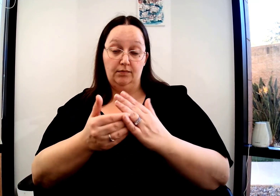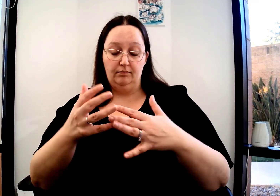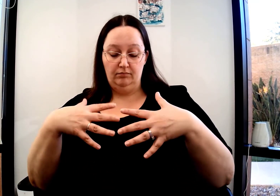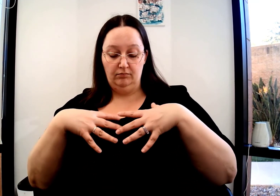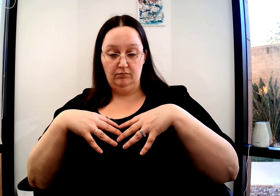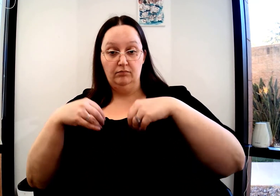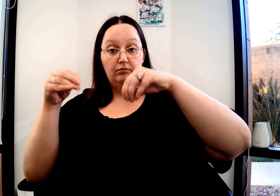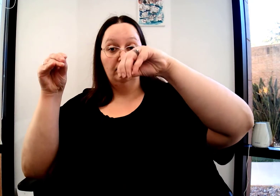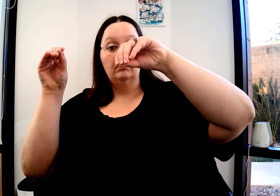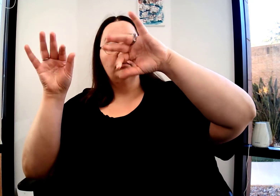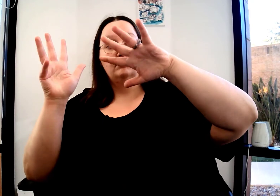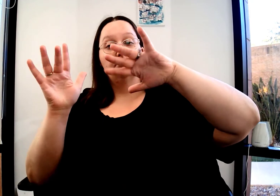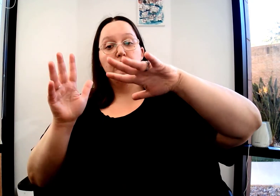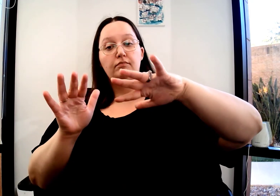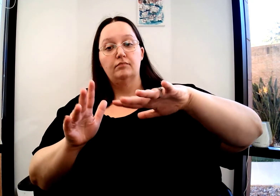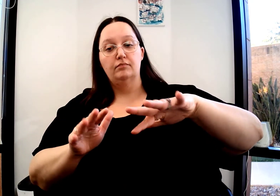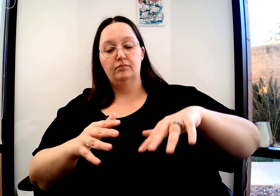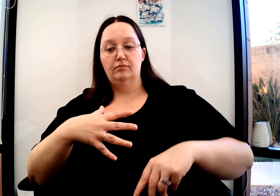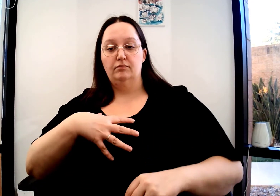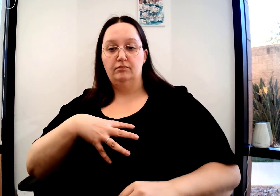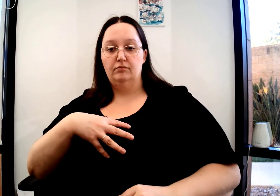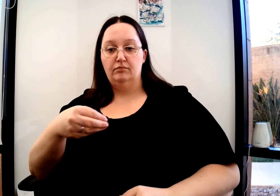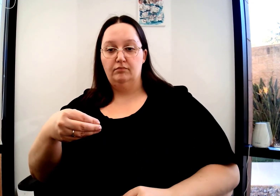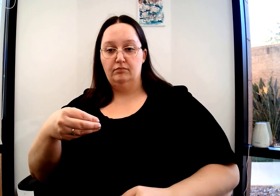Or you can do a two-handed white and then wiggle down.